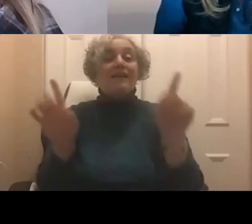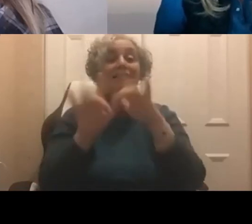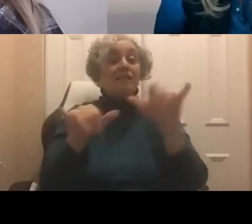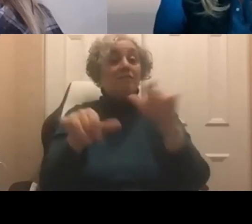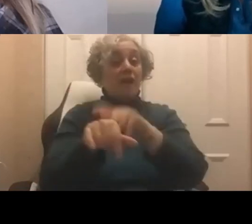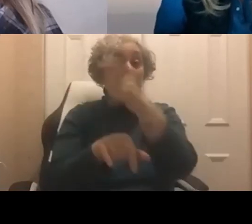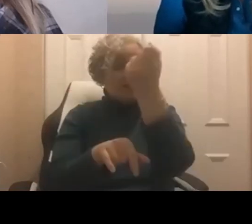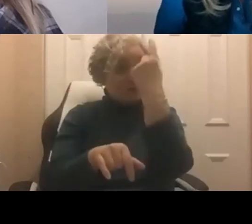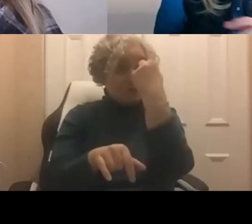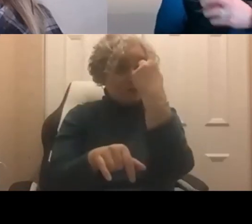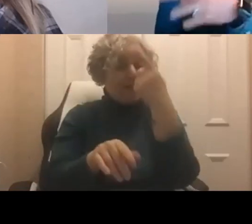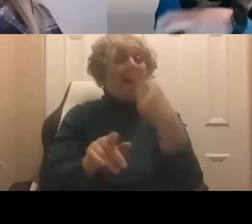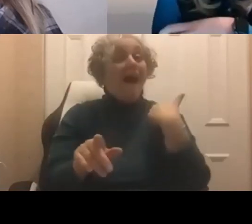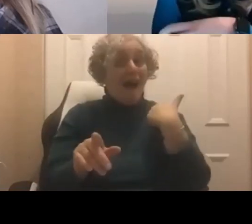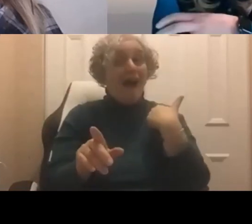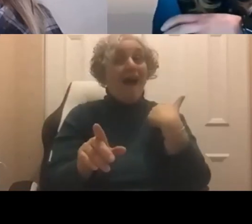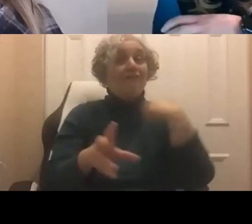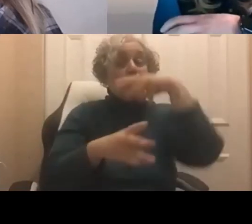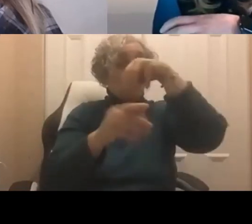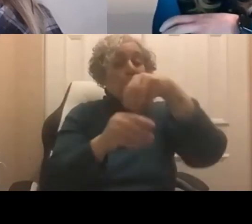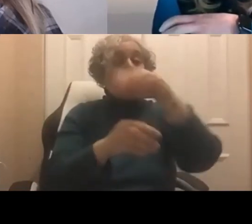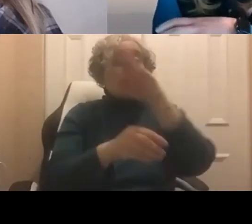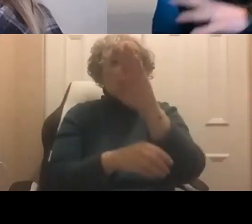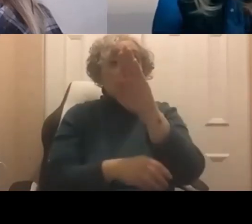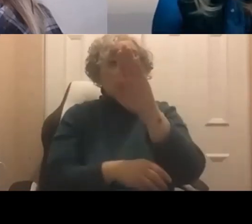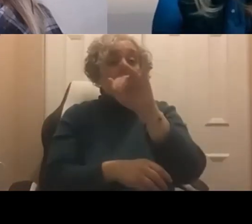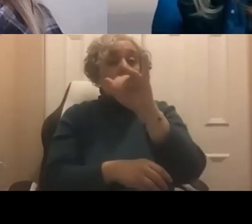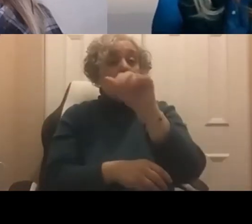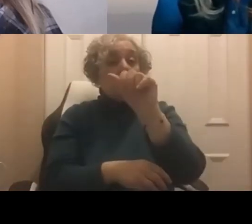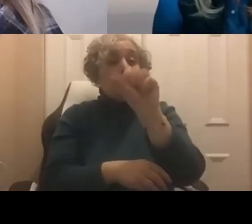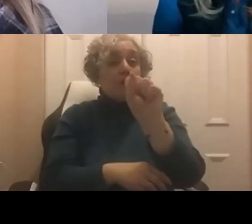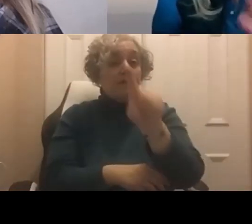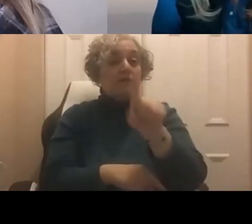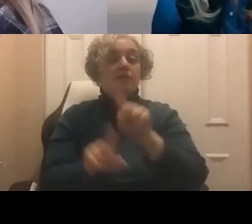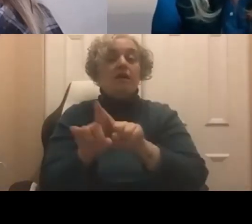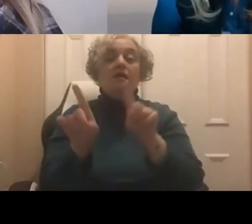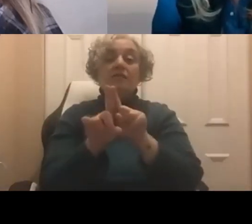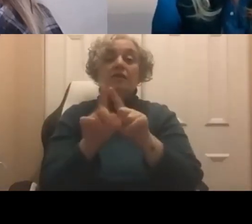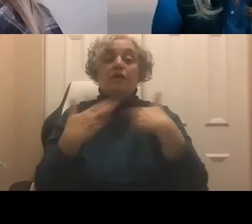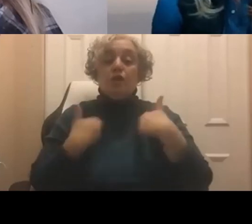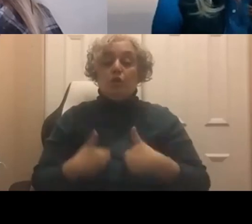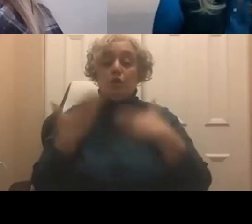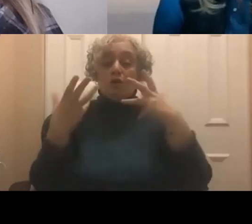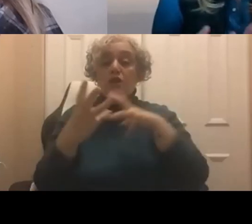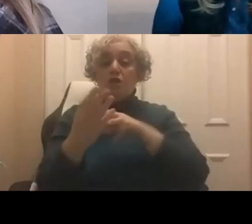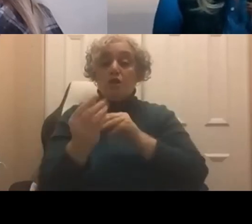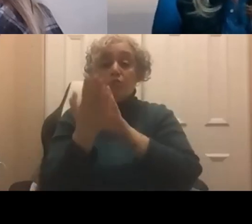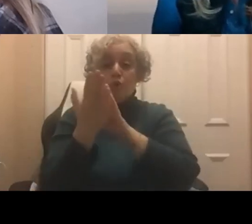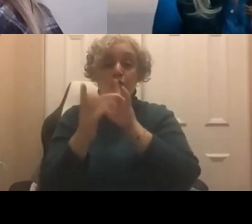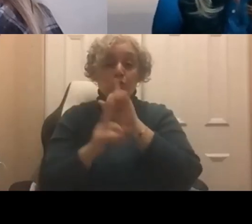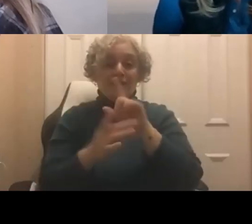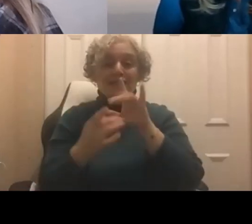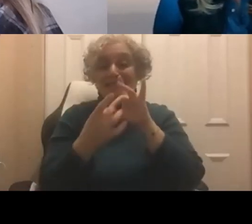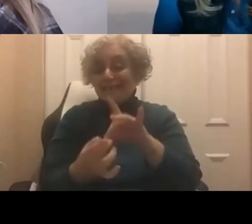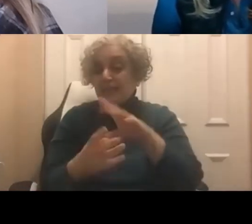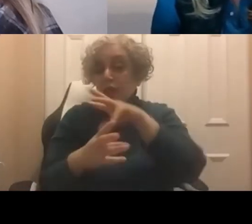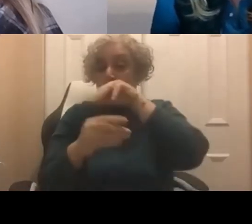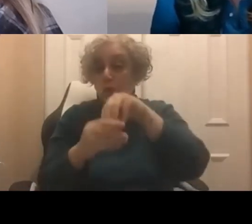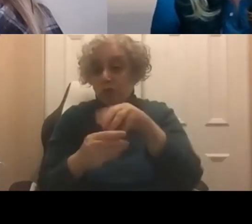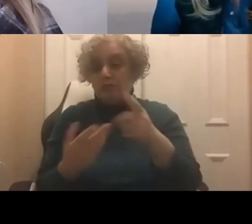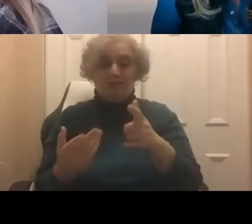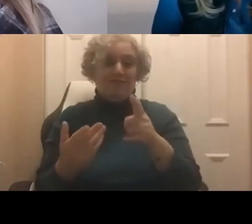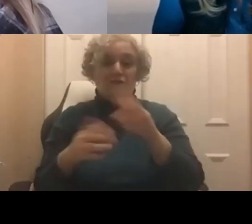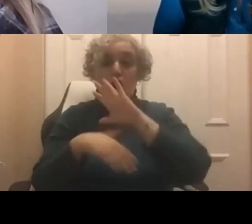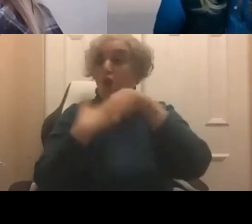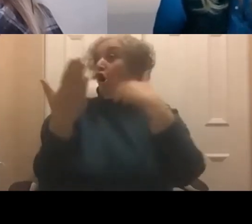biases are, and then using a human approach potentially to compensate for that piece. It's not an all or nothing, we're going to go all